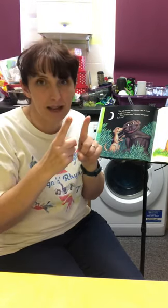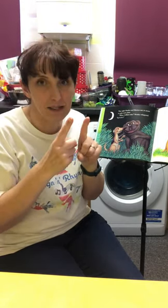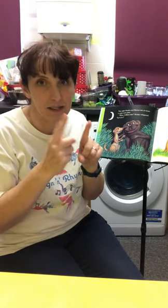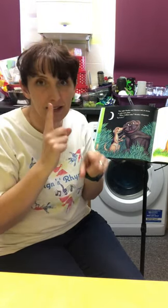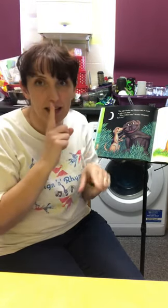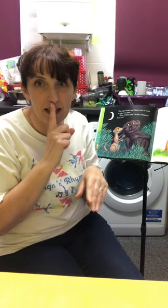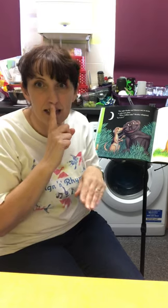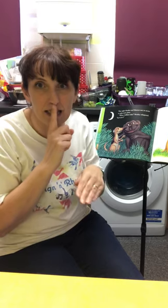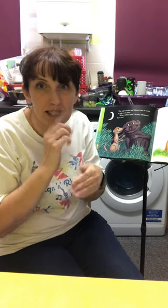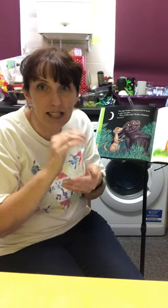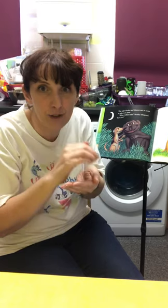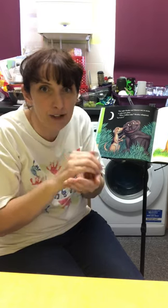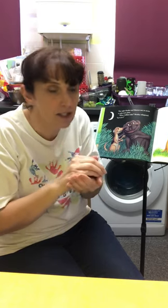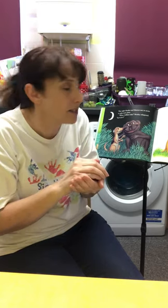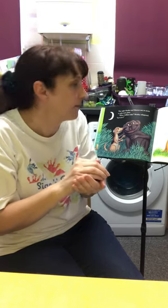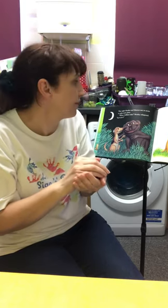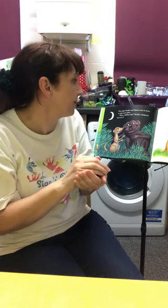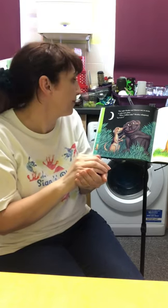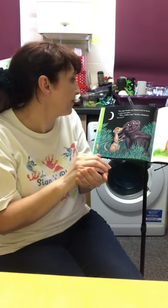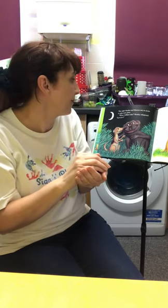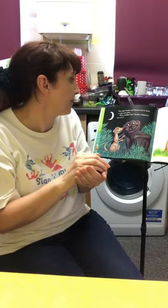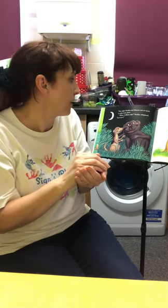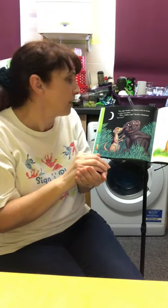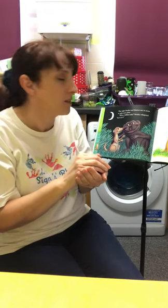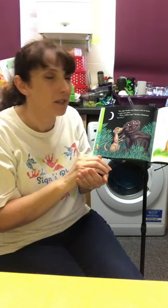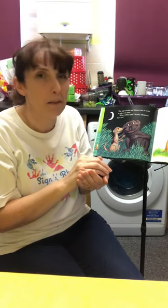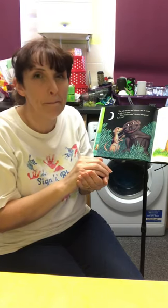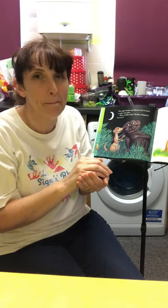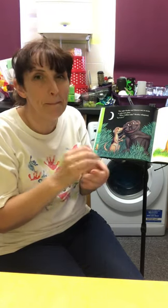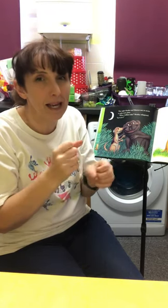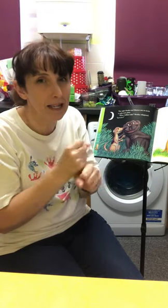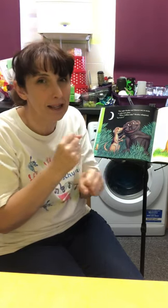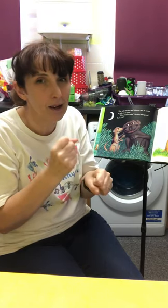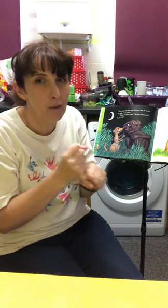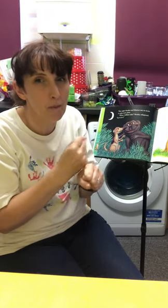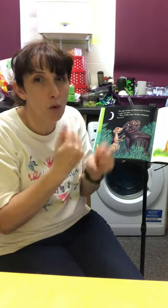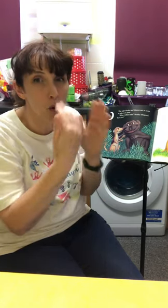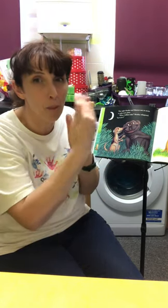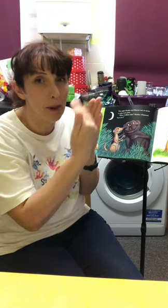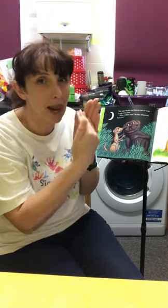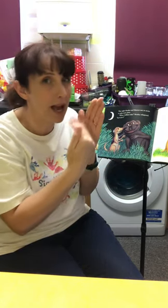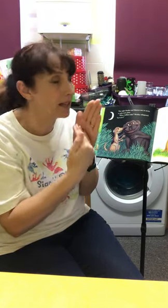in secret to make more plans.